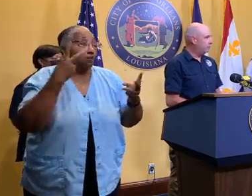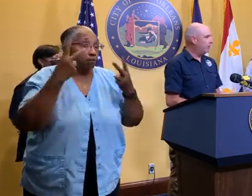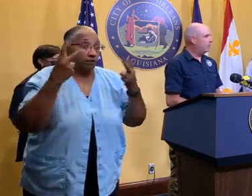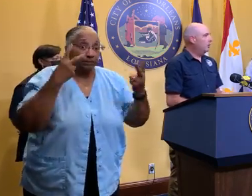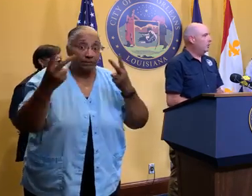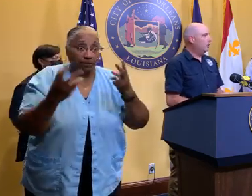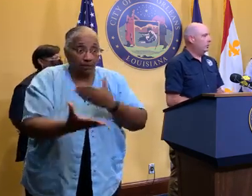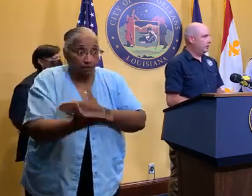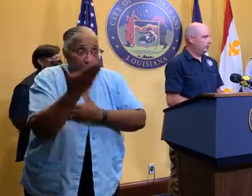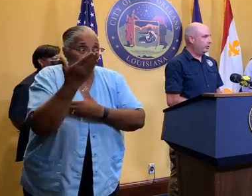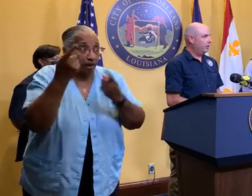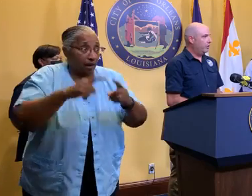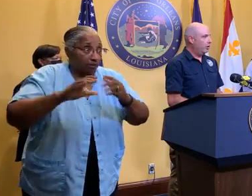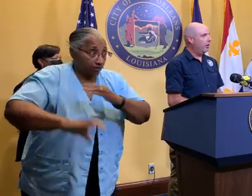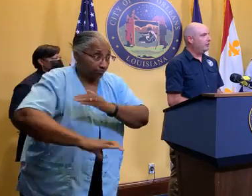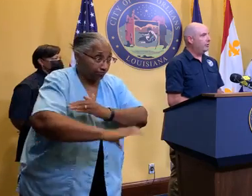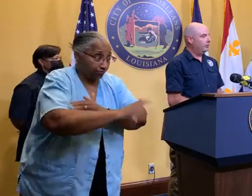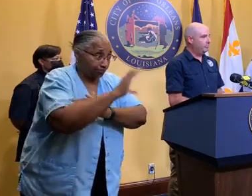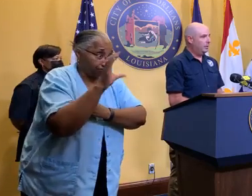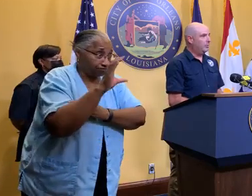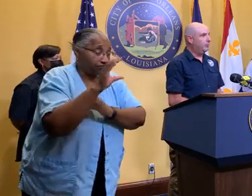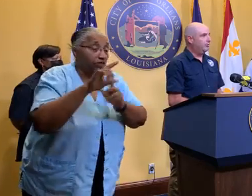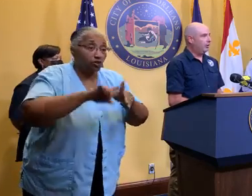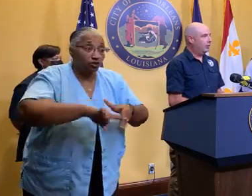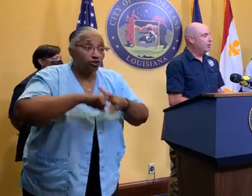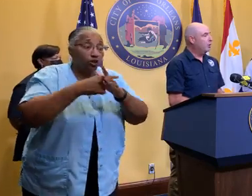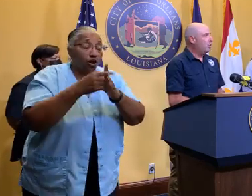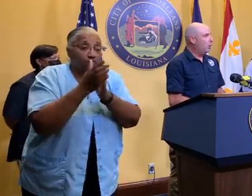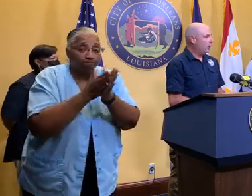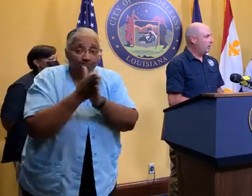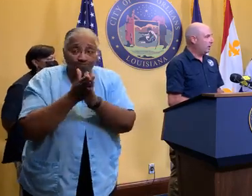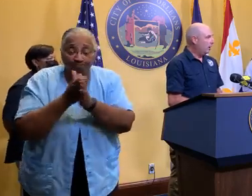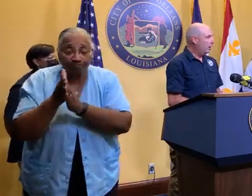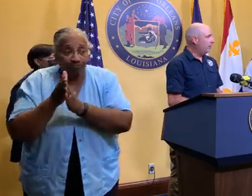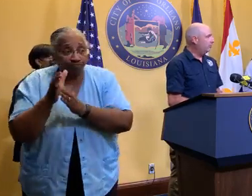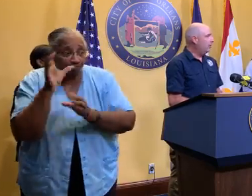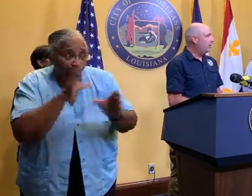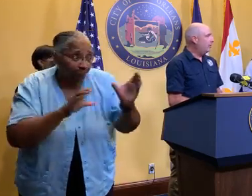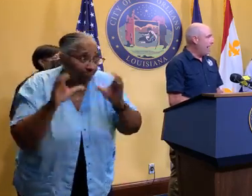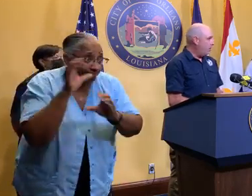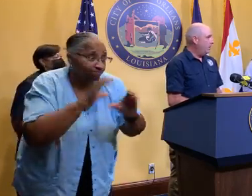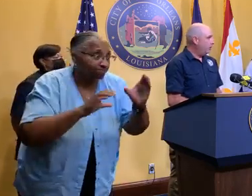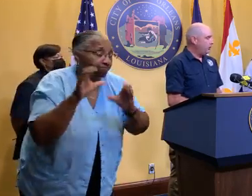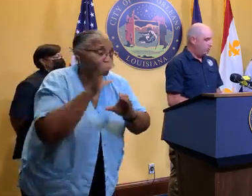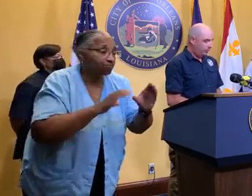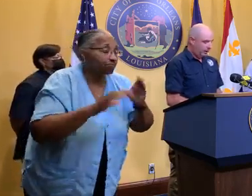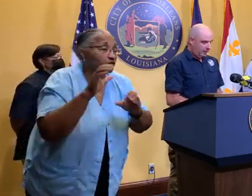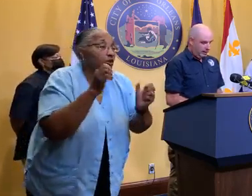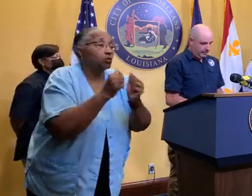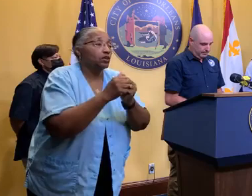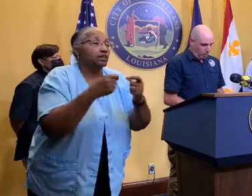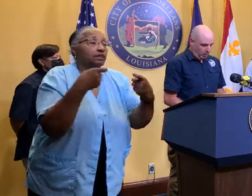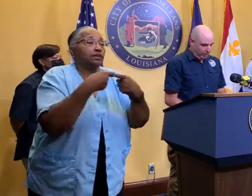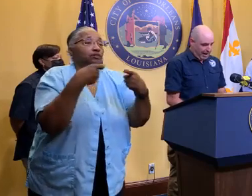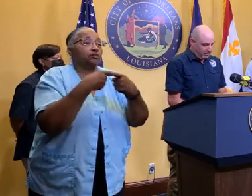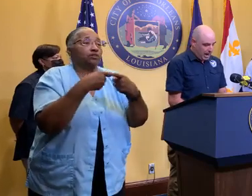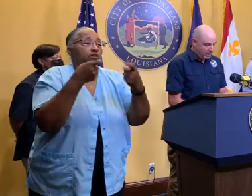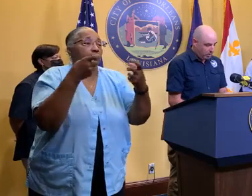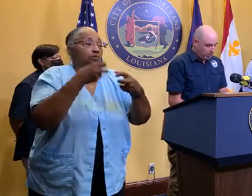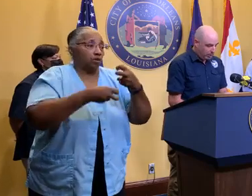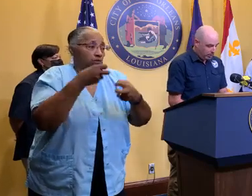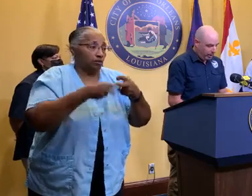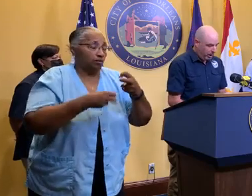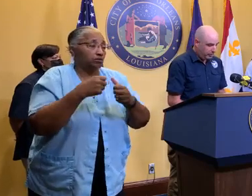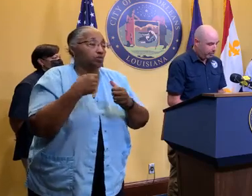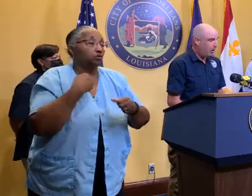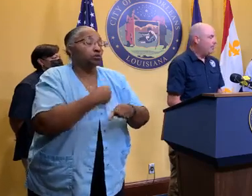the sun comes up, we'll really start in earnest. They'll be able to start working on a lot of these power issues. With that in mind,